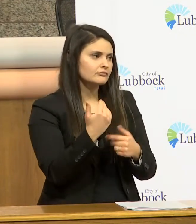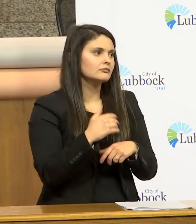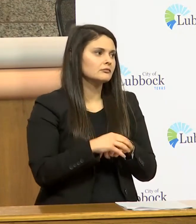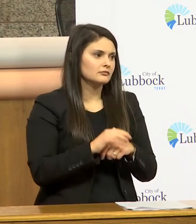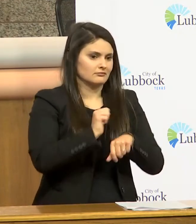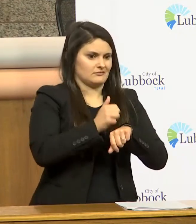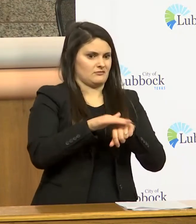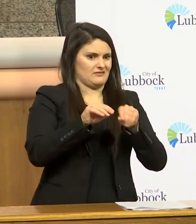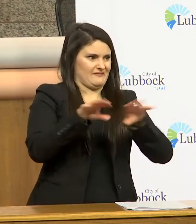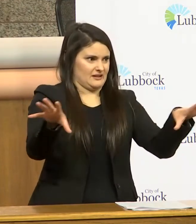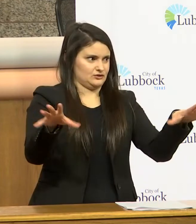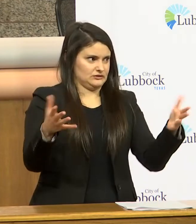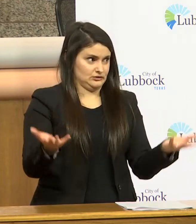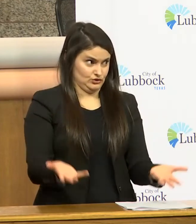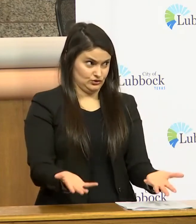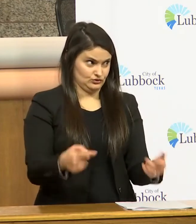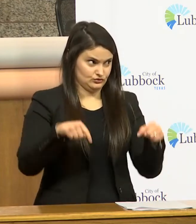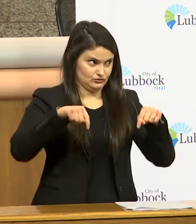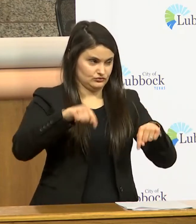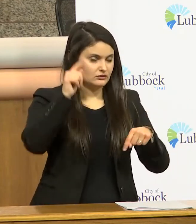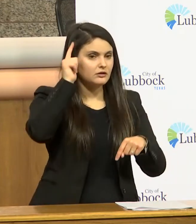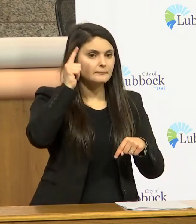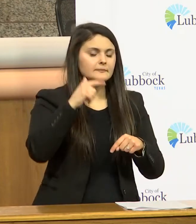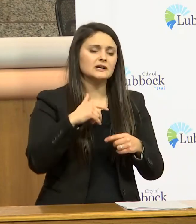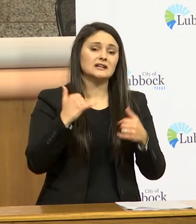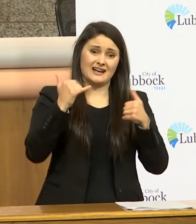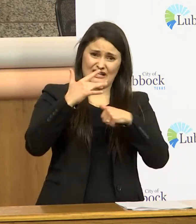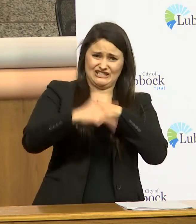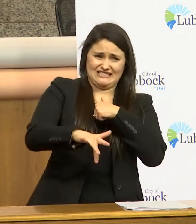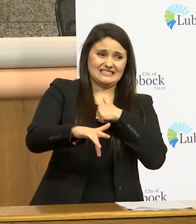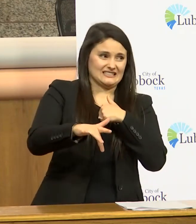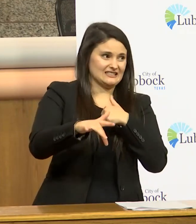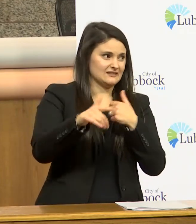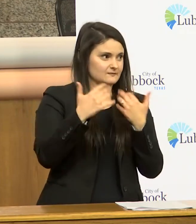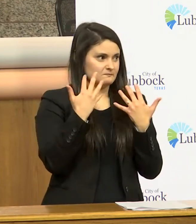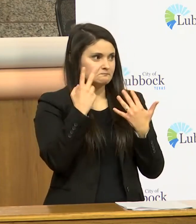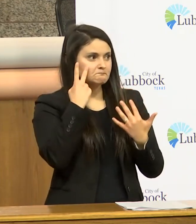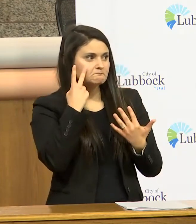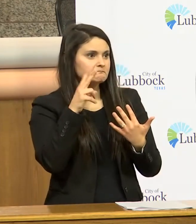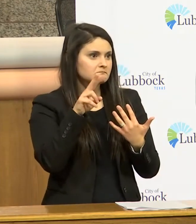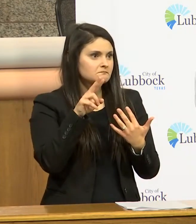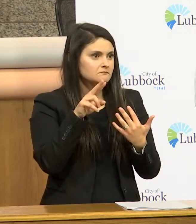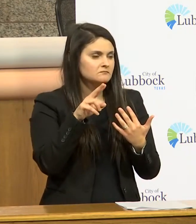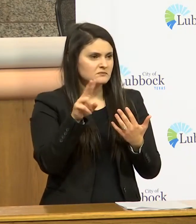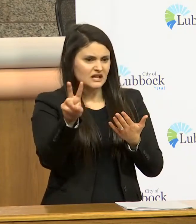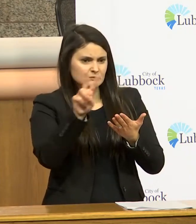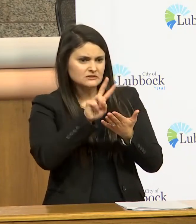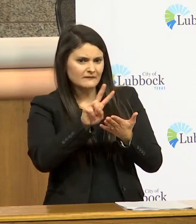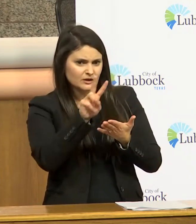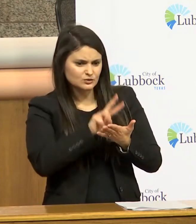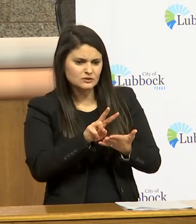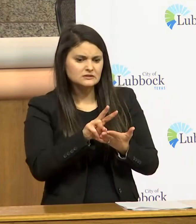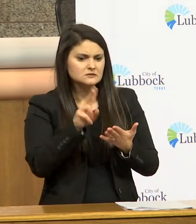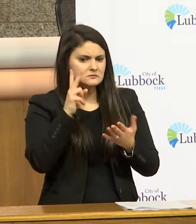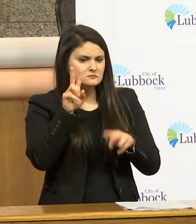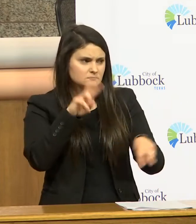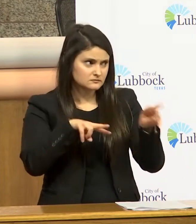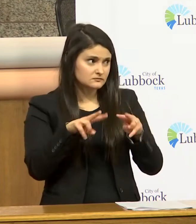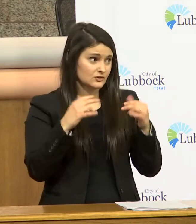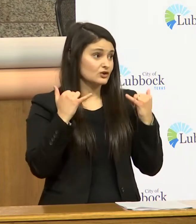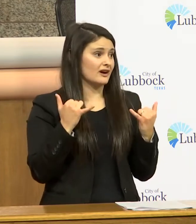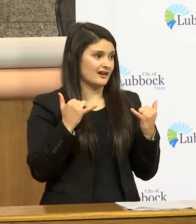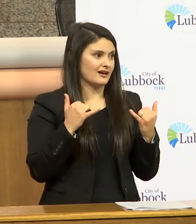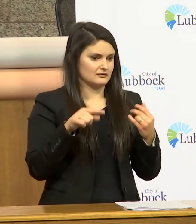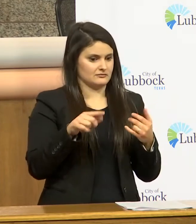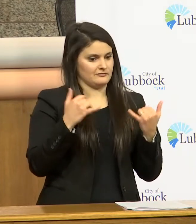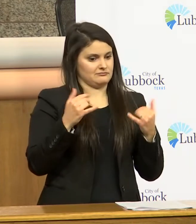the virus here right now it's very early we'll just have to wait and see we'll have to take it two weeks at a time right now